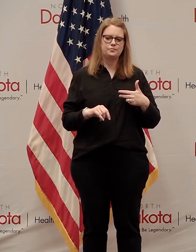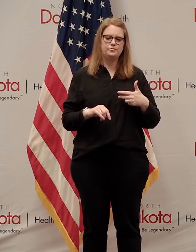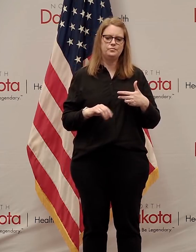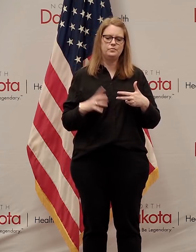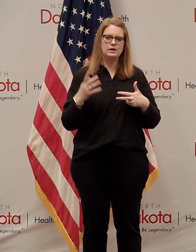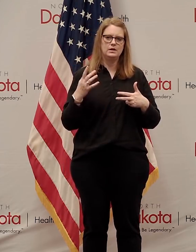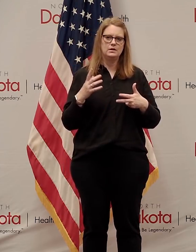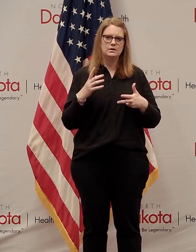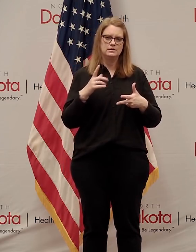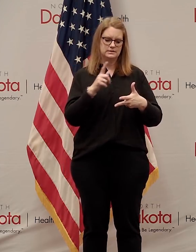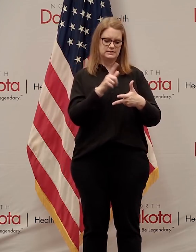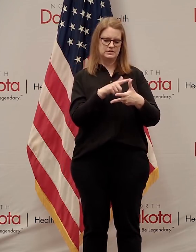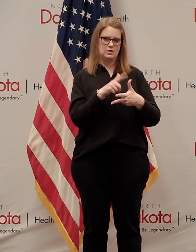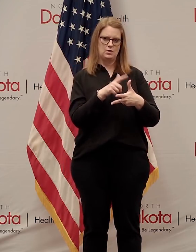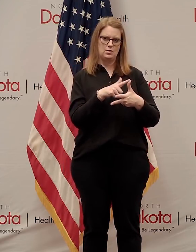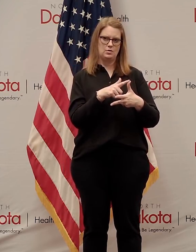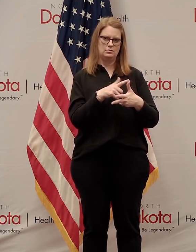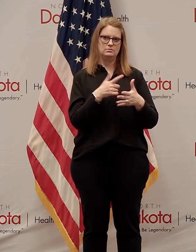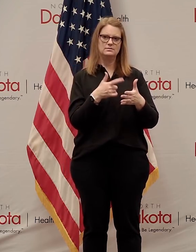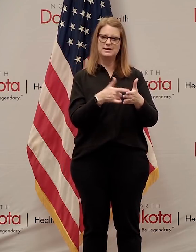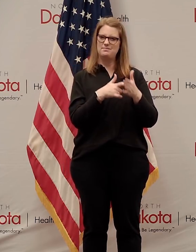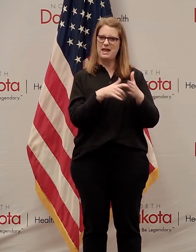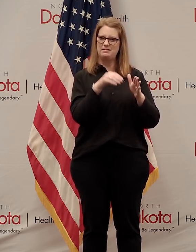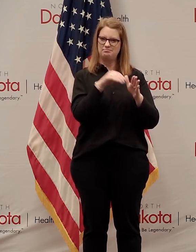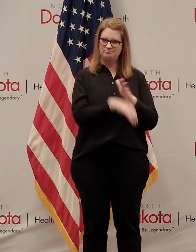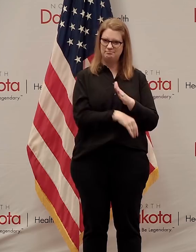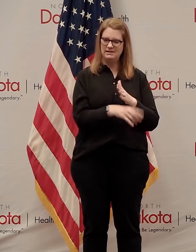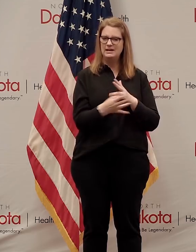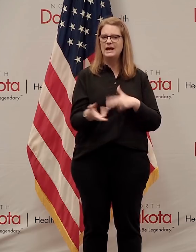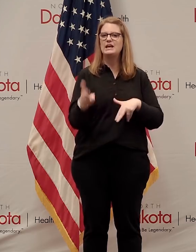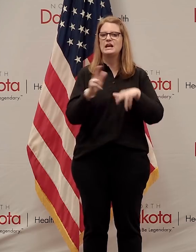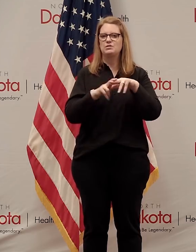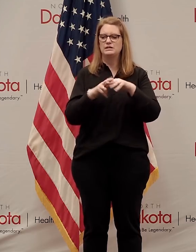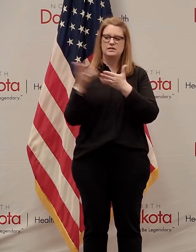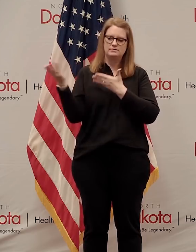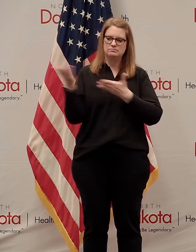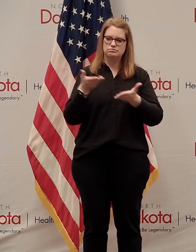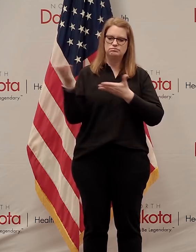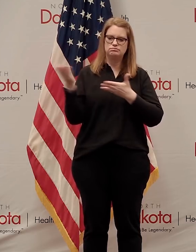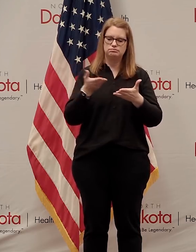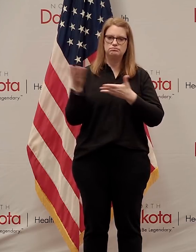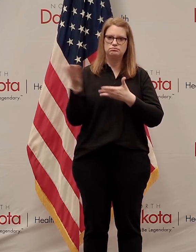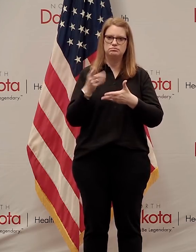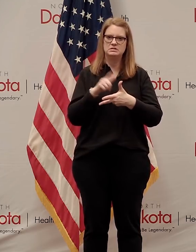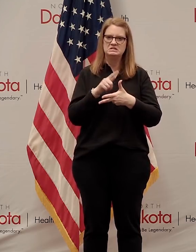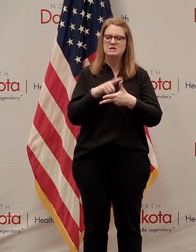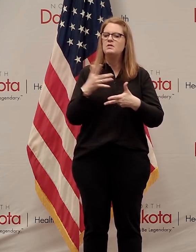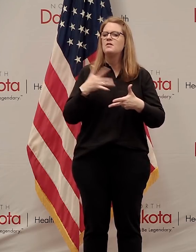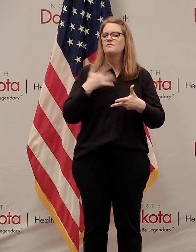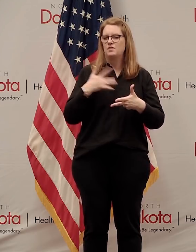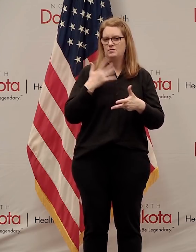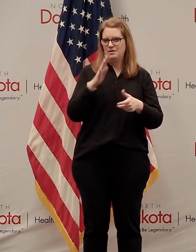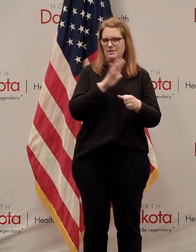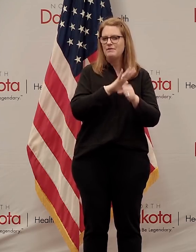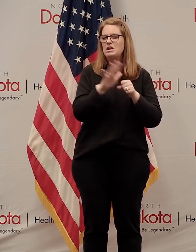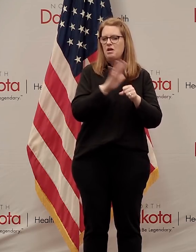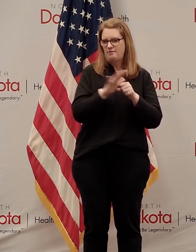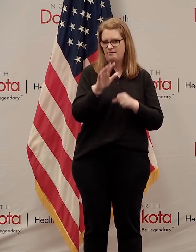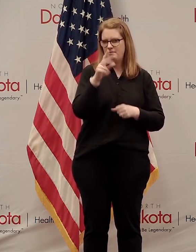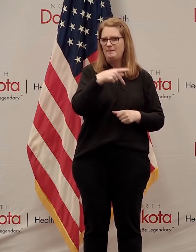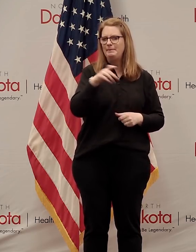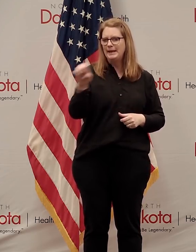a combination of demand drop and increase in supply chain, we've got ample amounts of PPE.